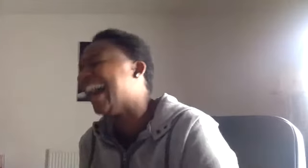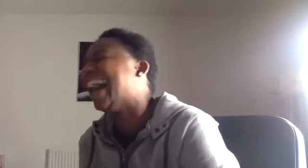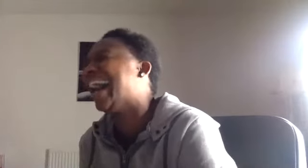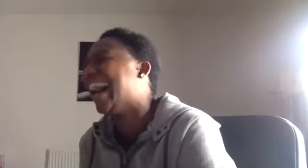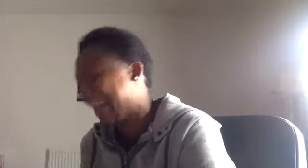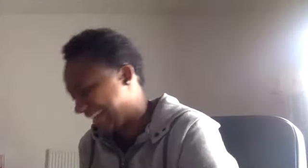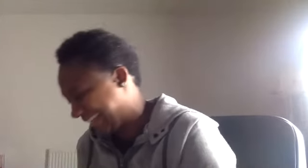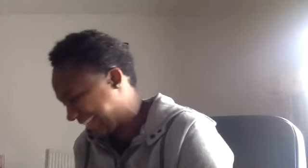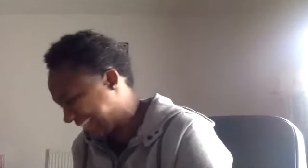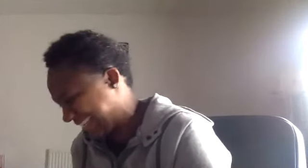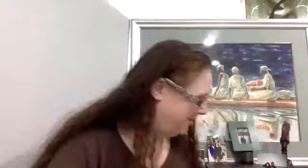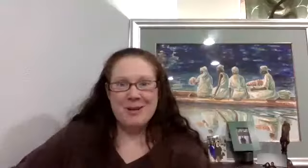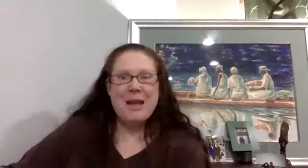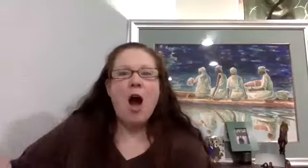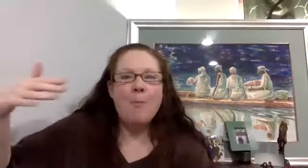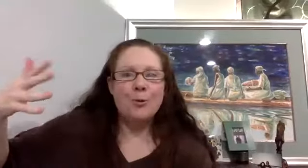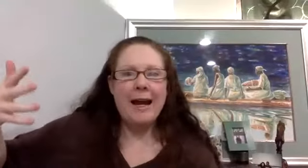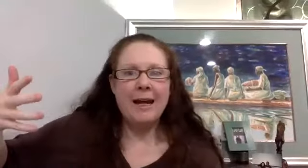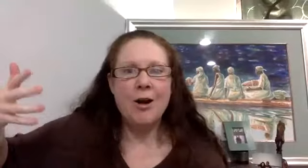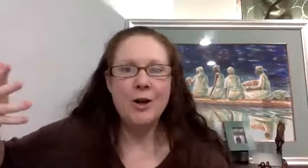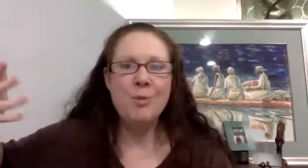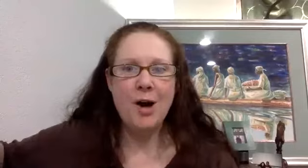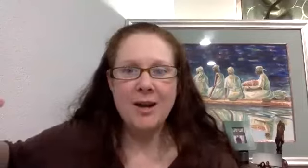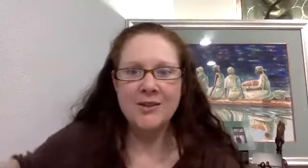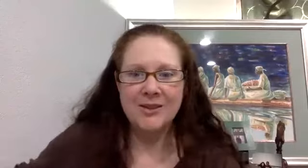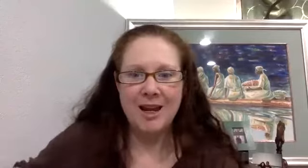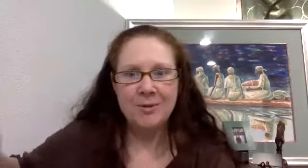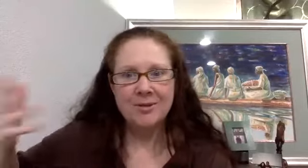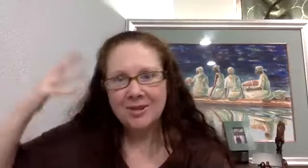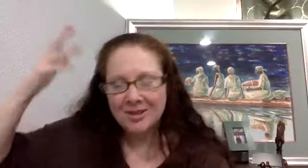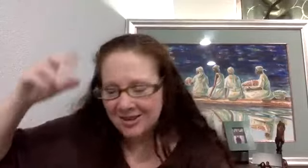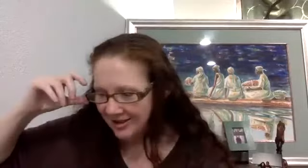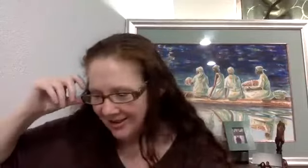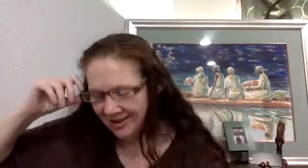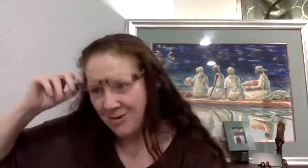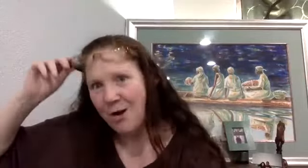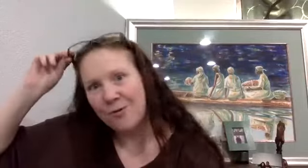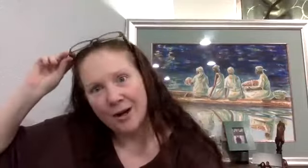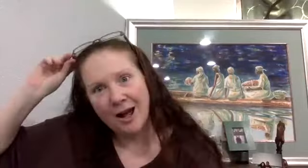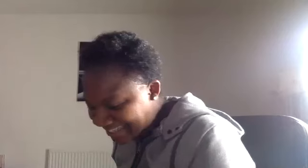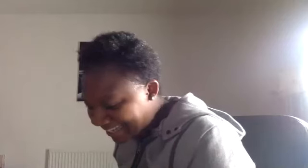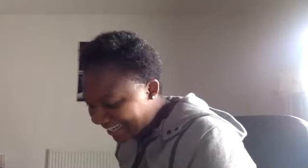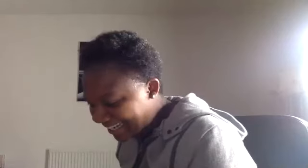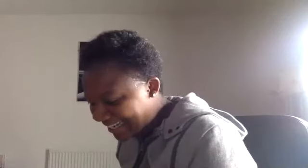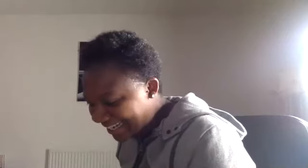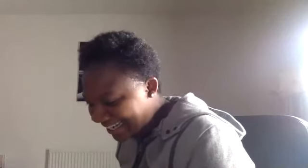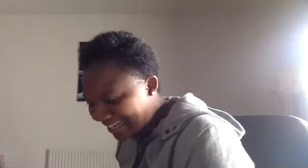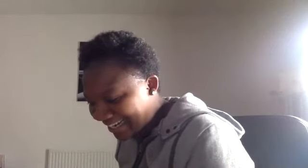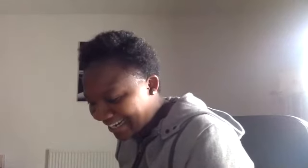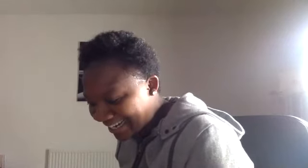Entirely different, but it's like we're, we, we operate our human bodies the same. So go for it. I want you to, I want you to share. I mean,